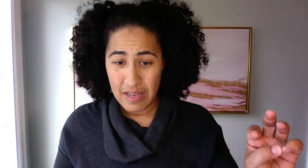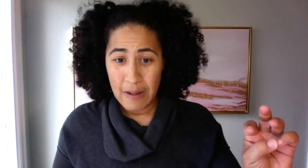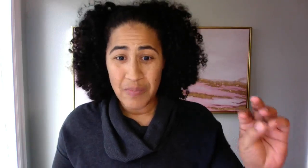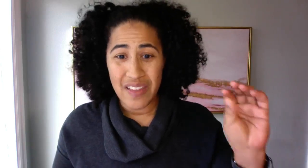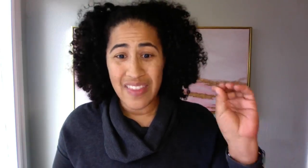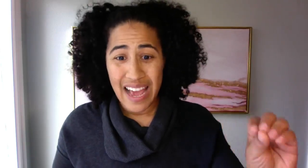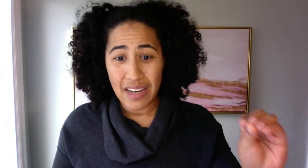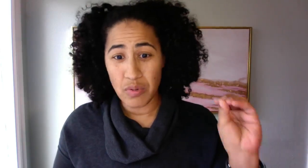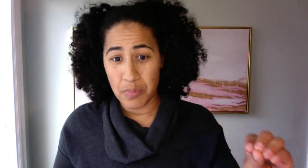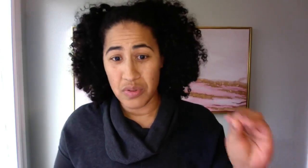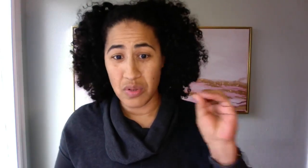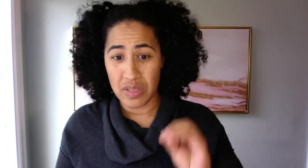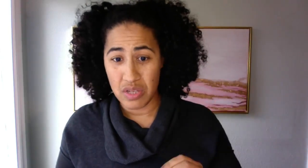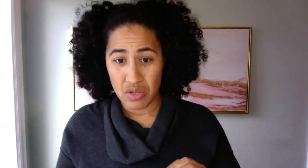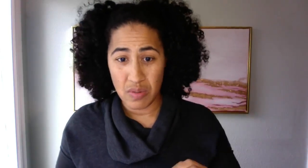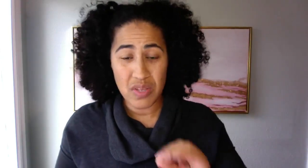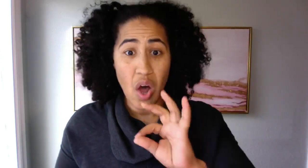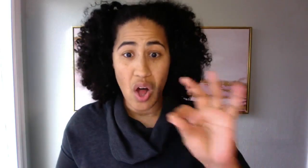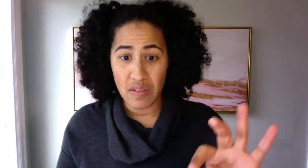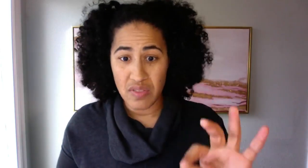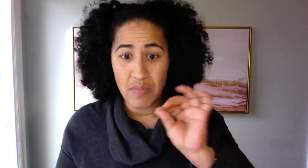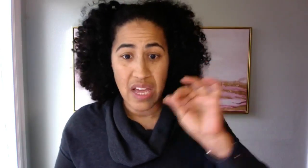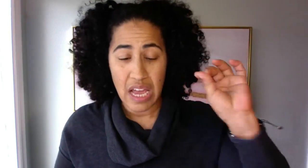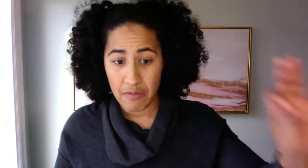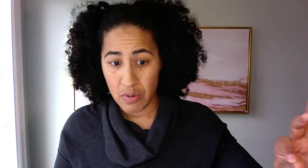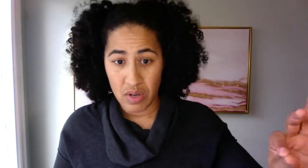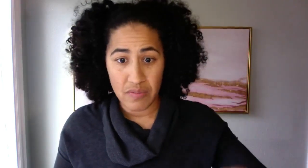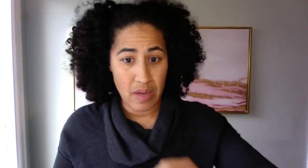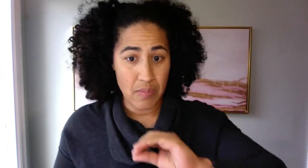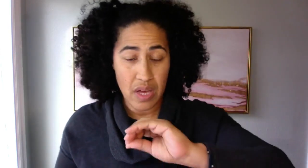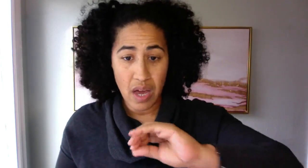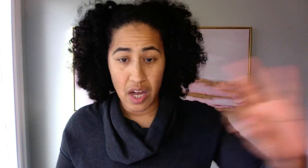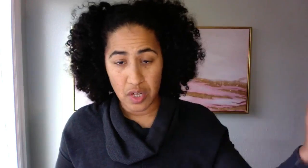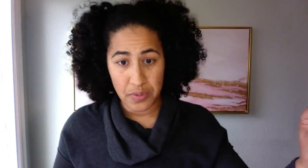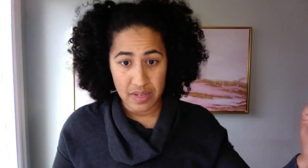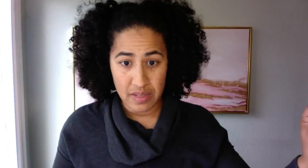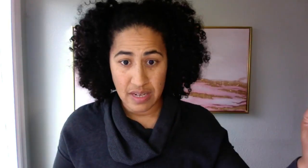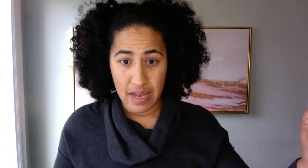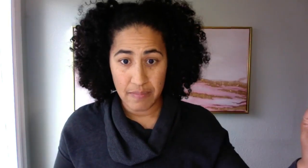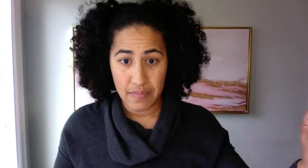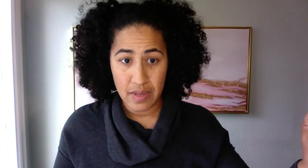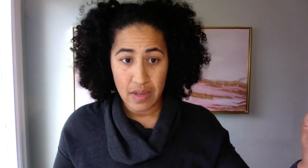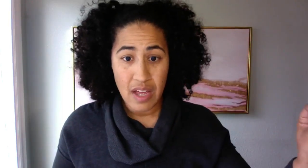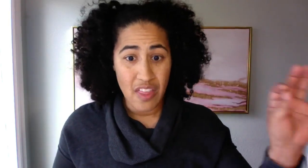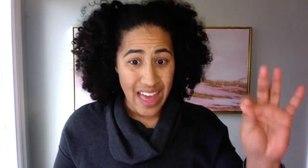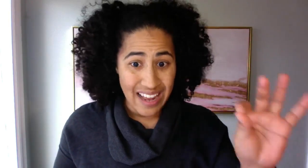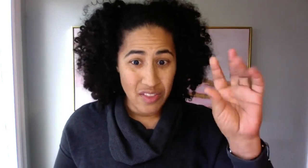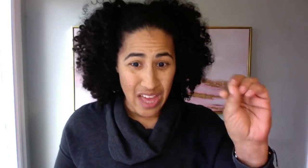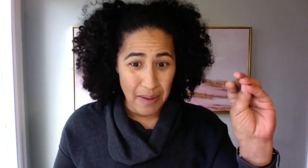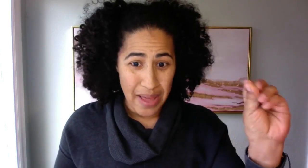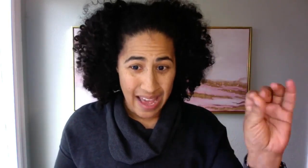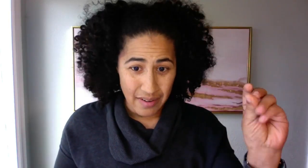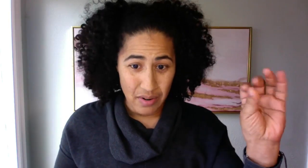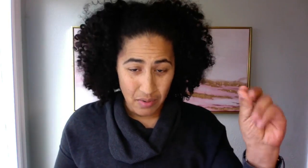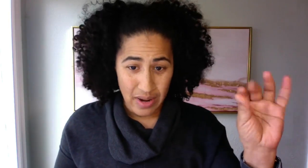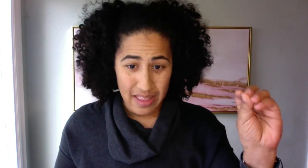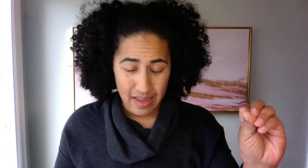And that cripples your relationships, all of them, every one of them, 100% of the time. That, that pattern right there.